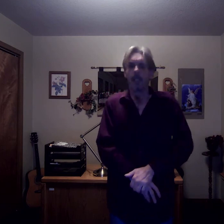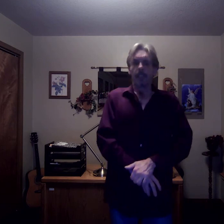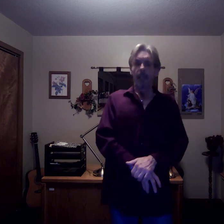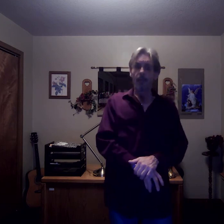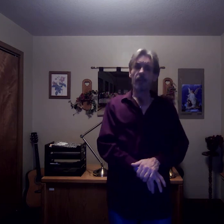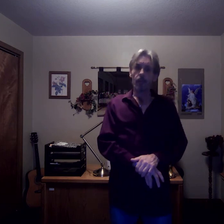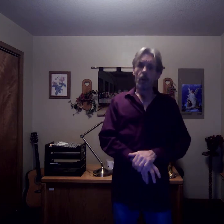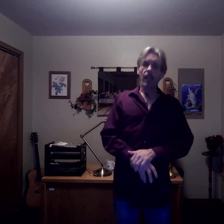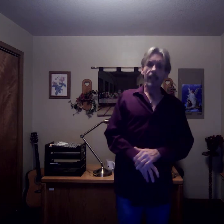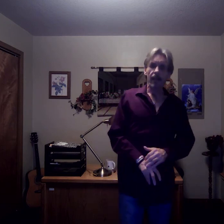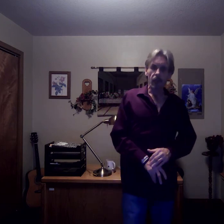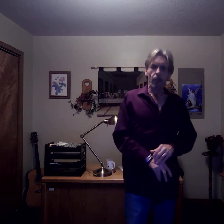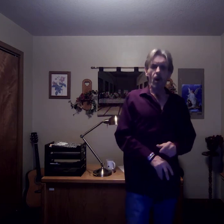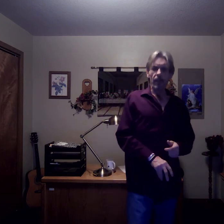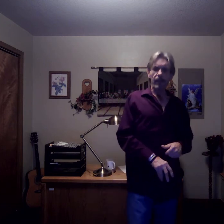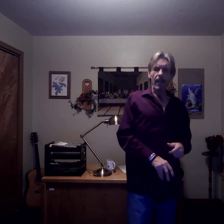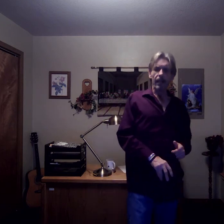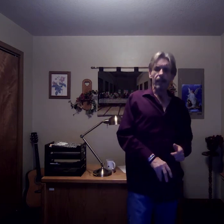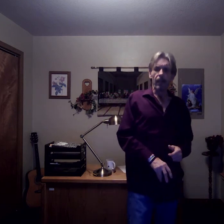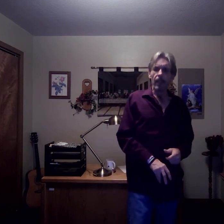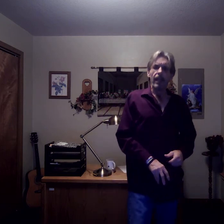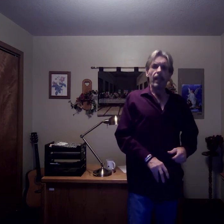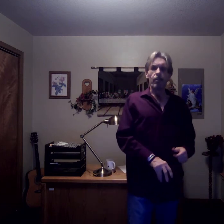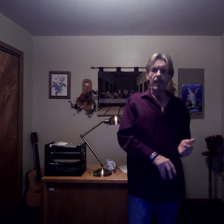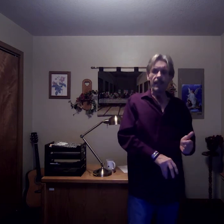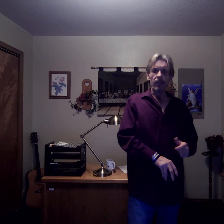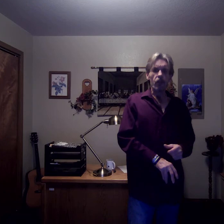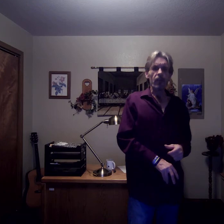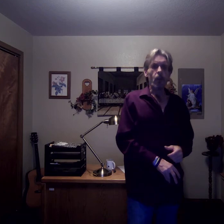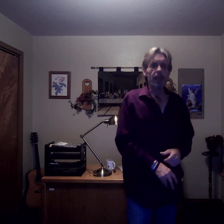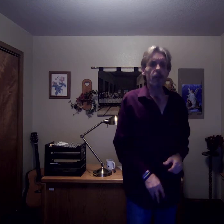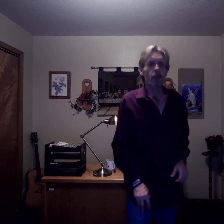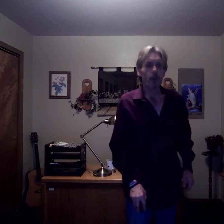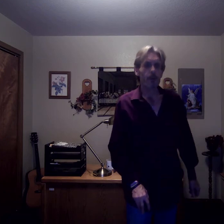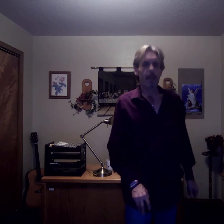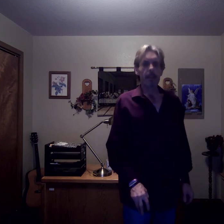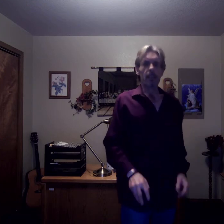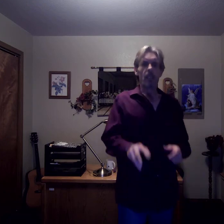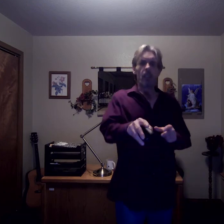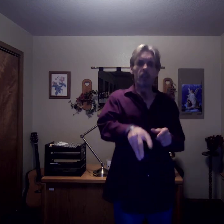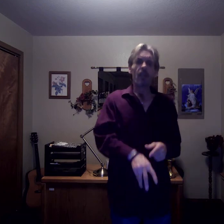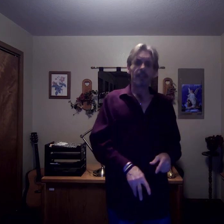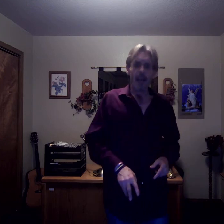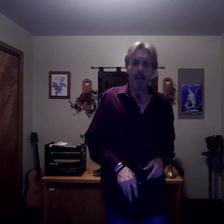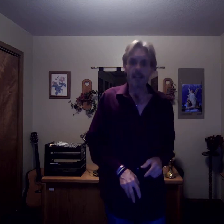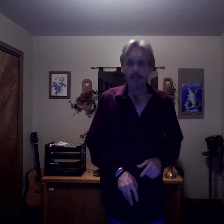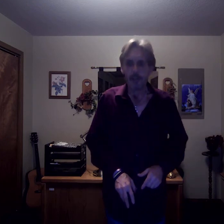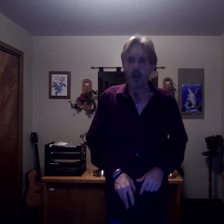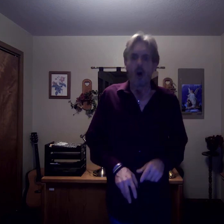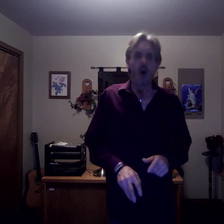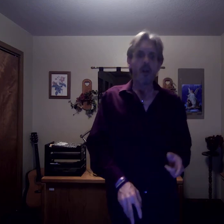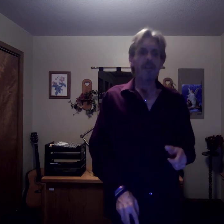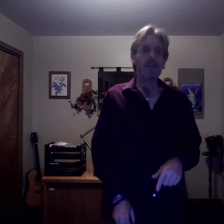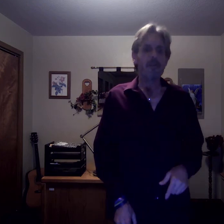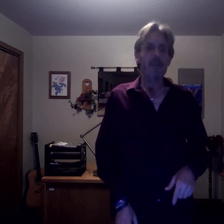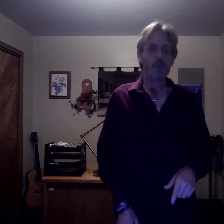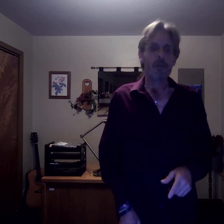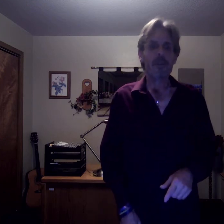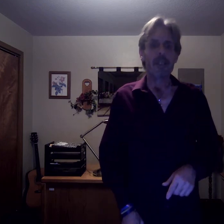television broadcaster, Paula John, NBC chief weight loss correspondent, Chuck Todd. All these individuals attend